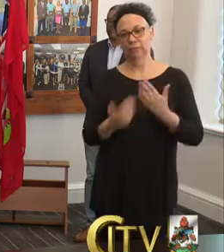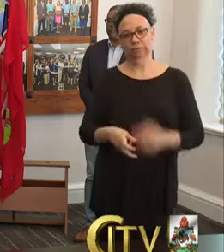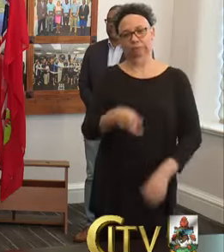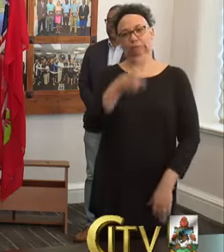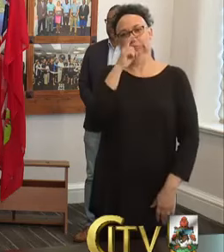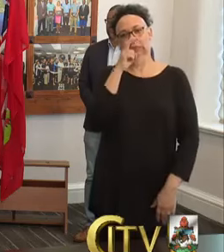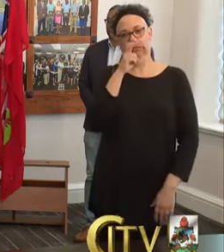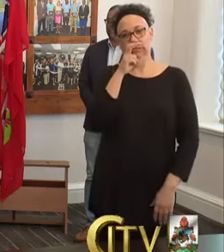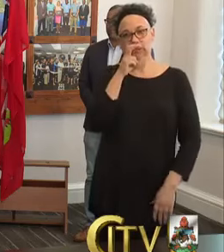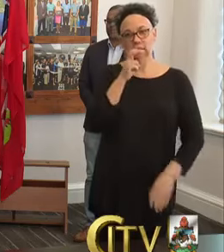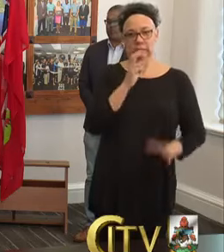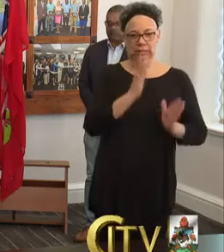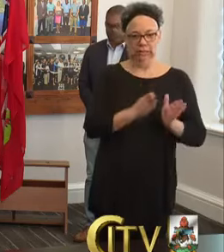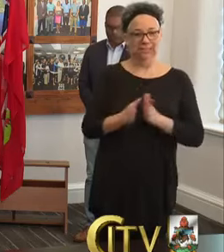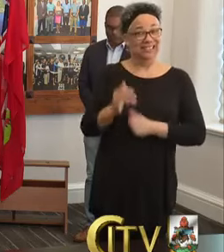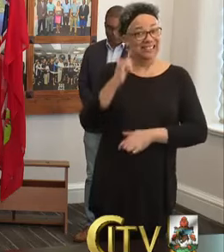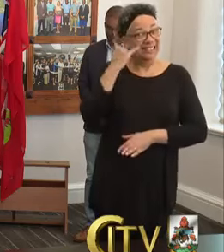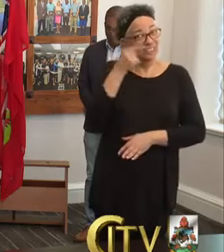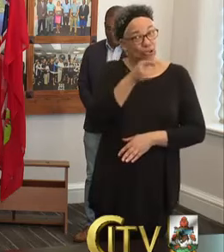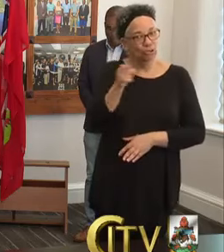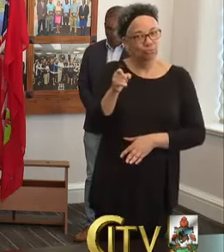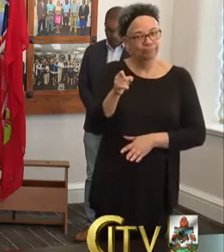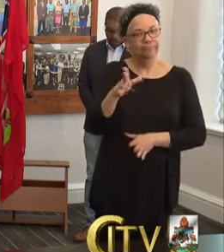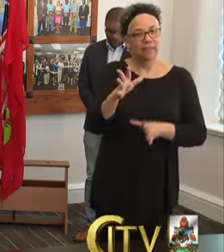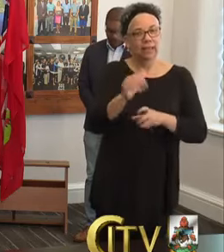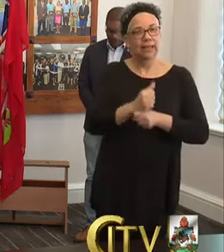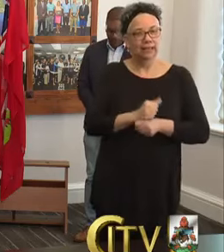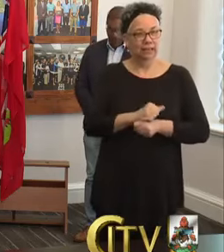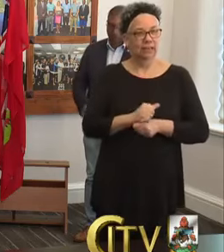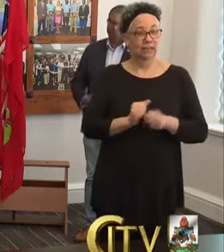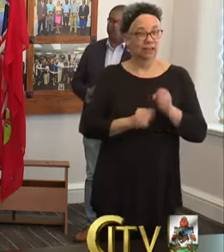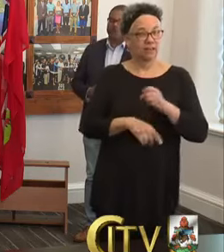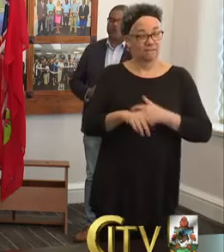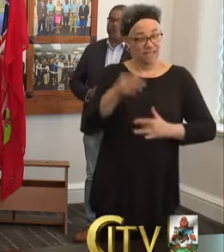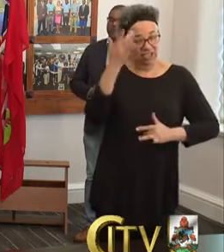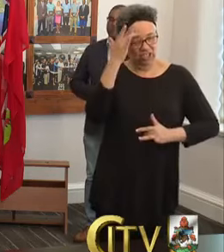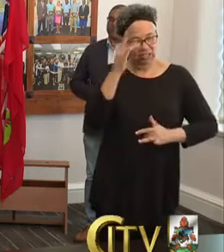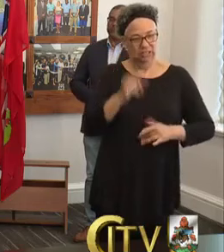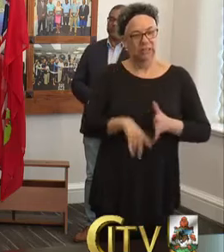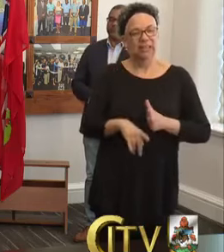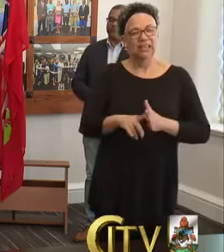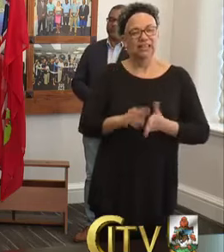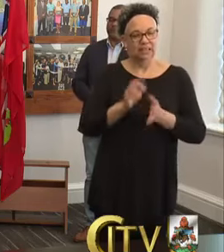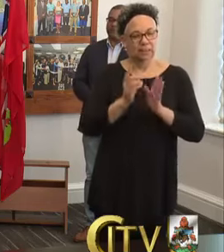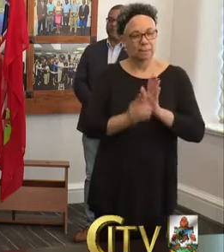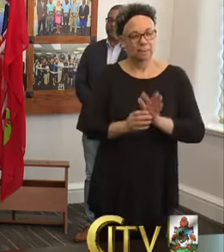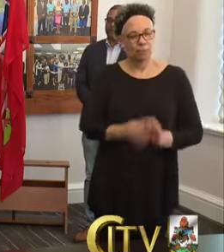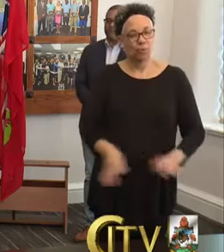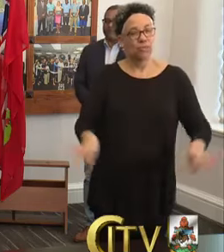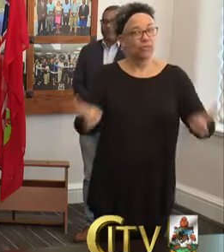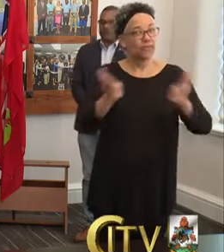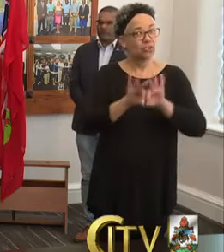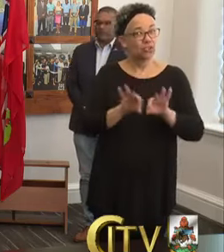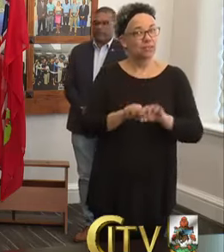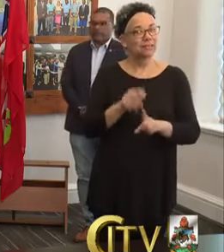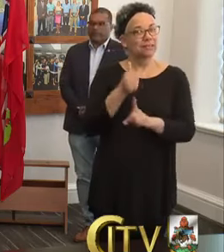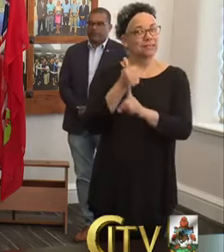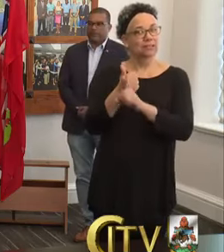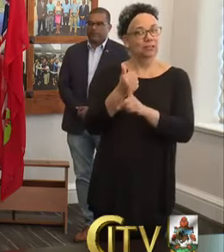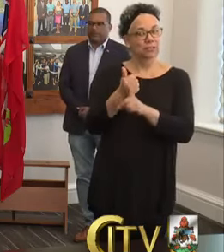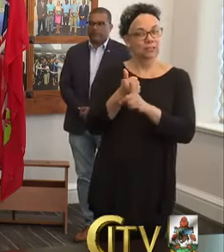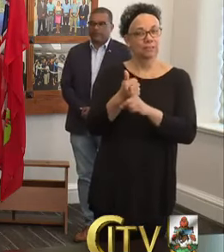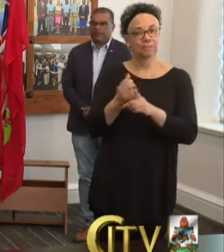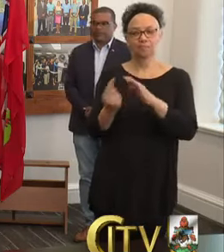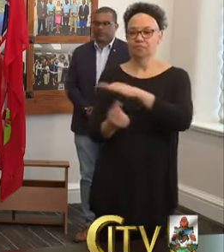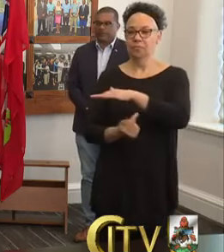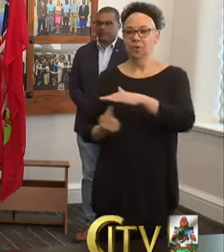if you actually manage to develop an infection. It is important that you maintain your self-quarantine and after your self-quarantine